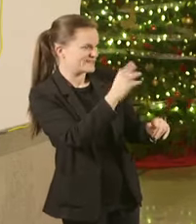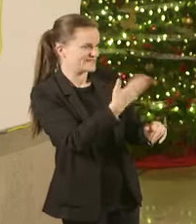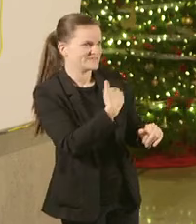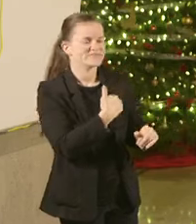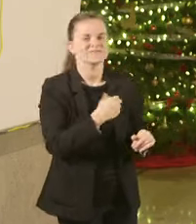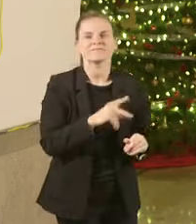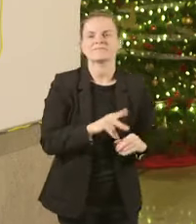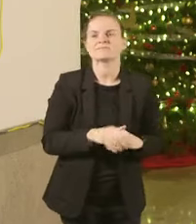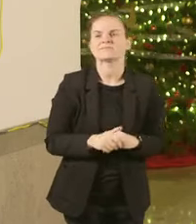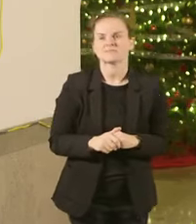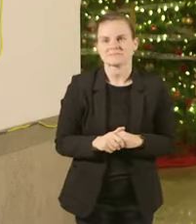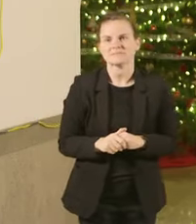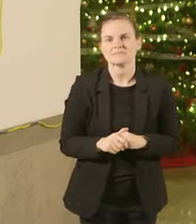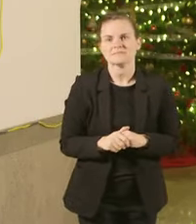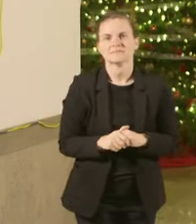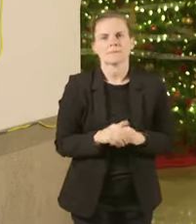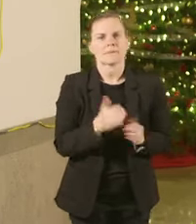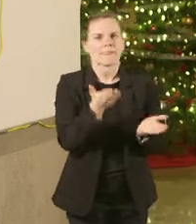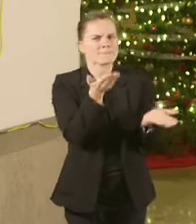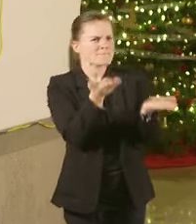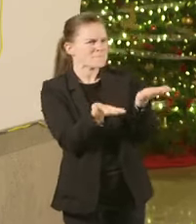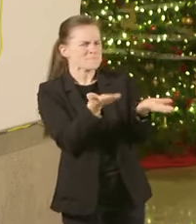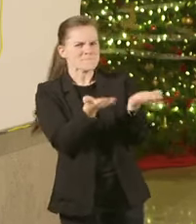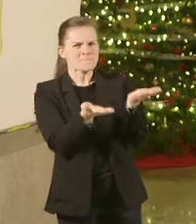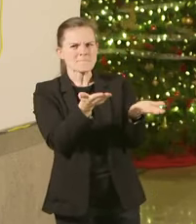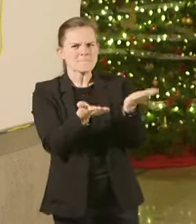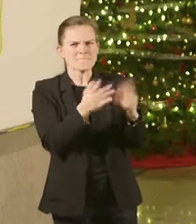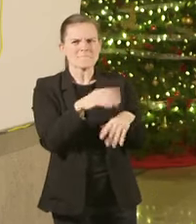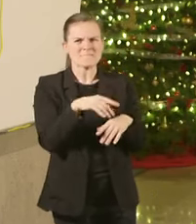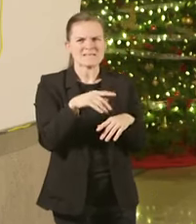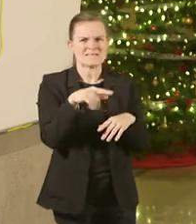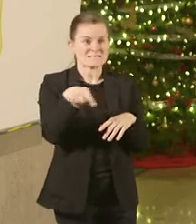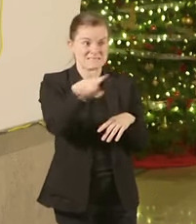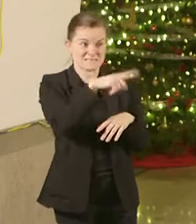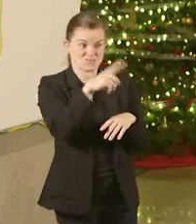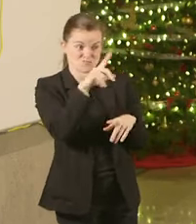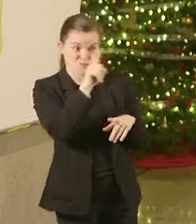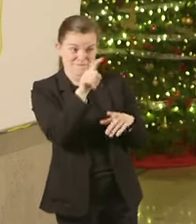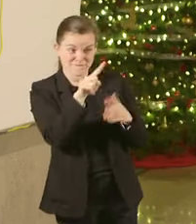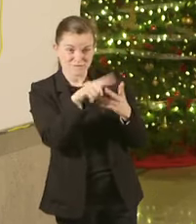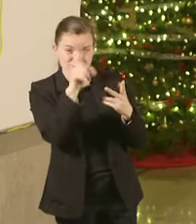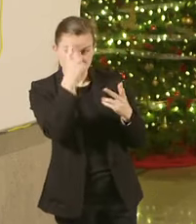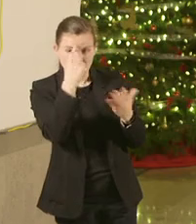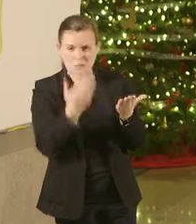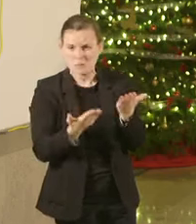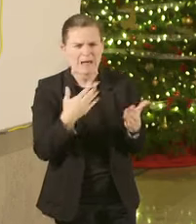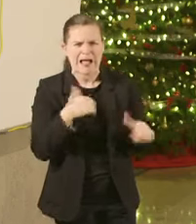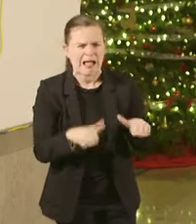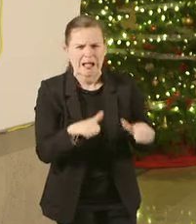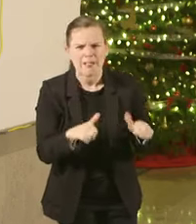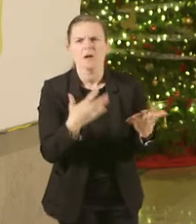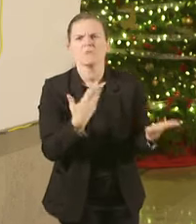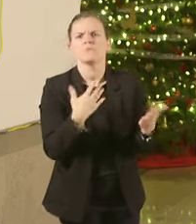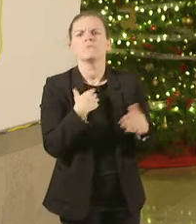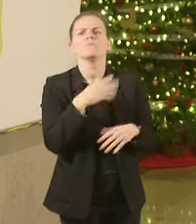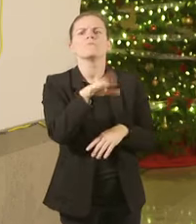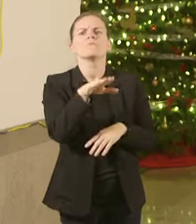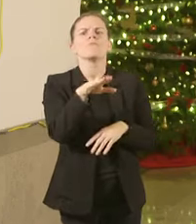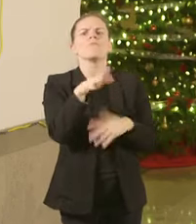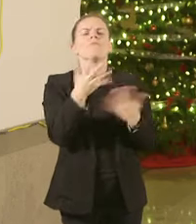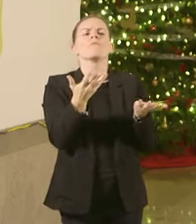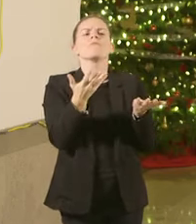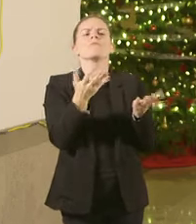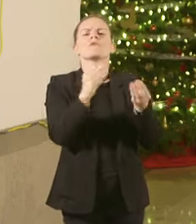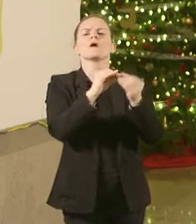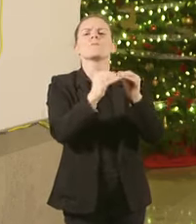And this might actually be for Governor Parson I'm not sure But did you have an estimate of how much this of like